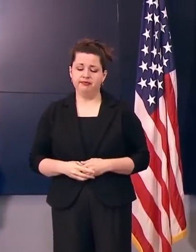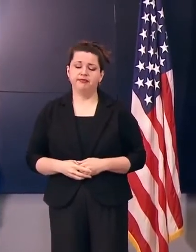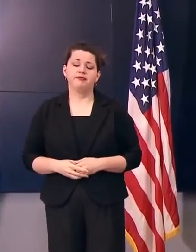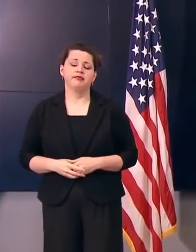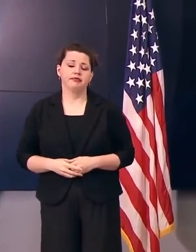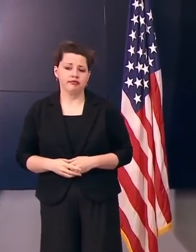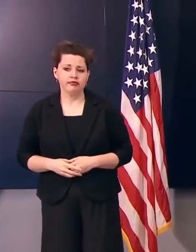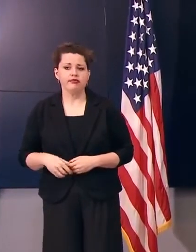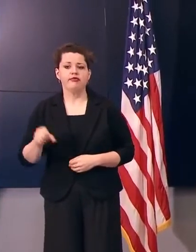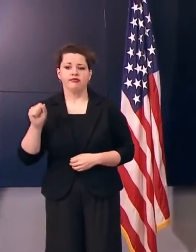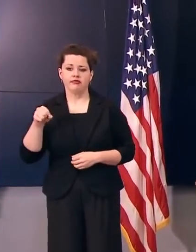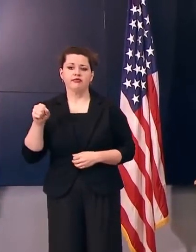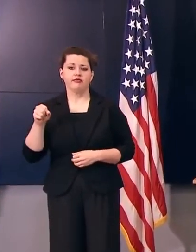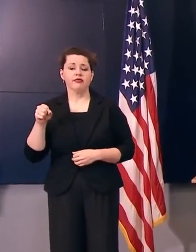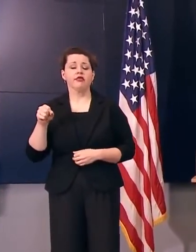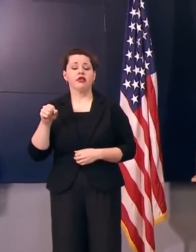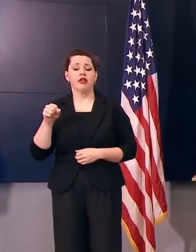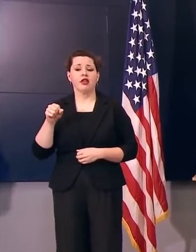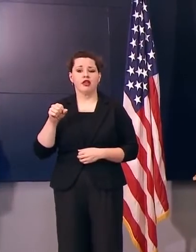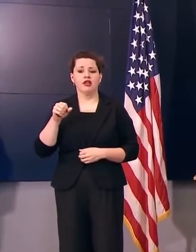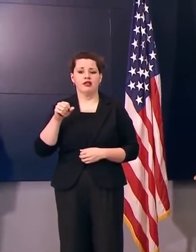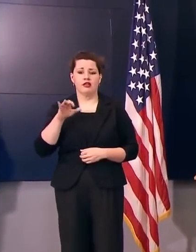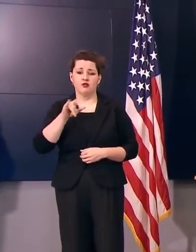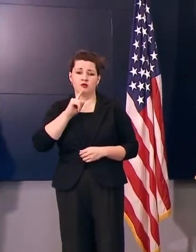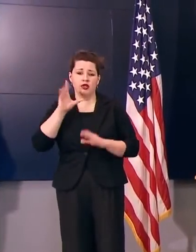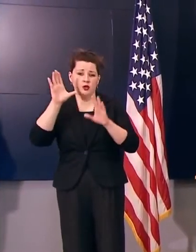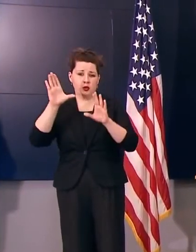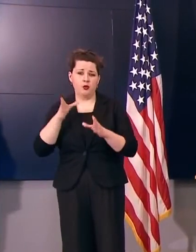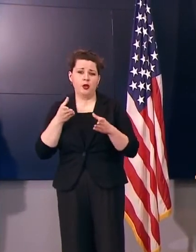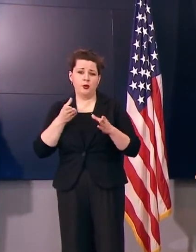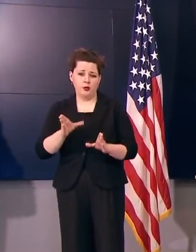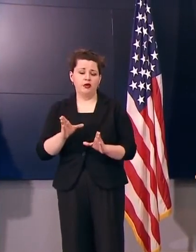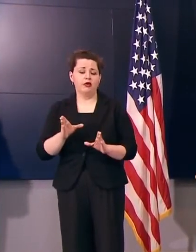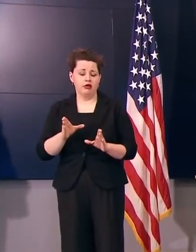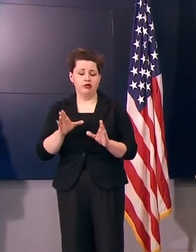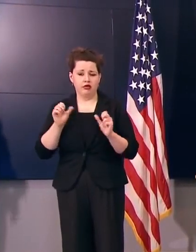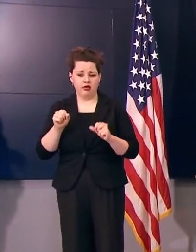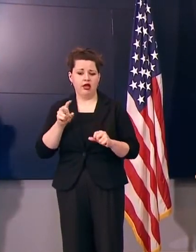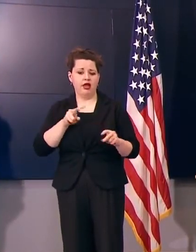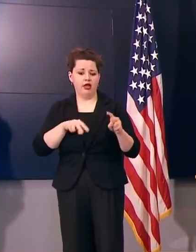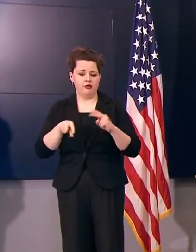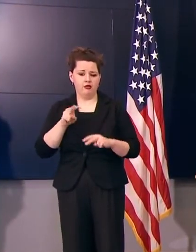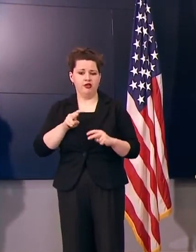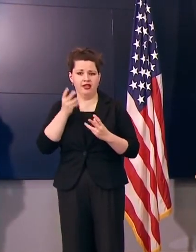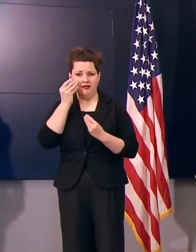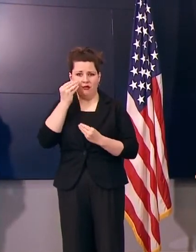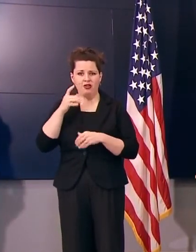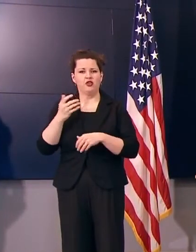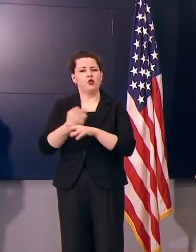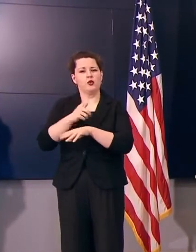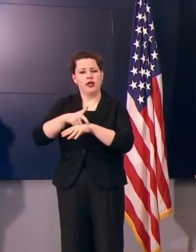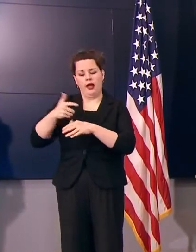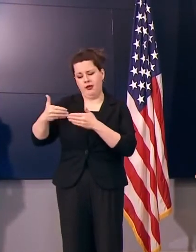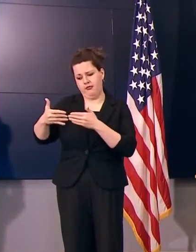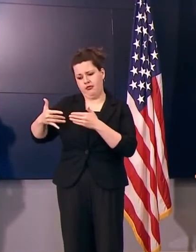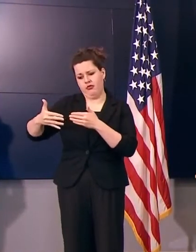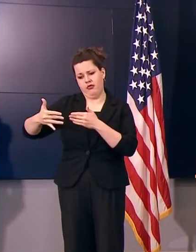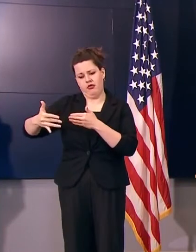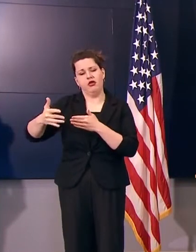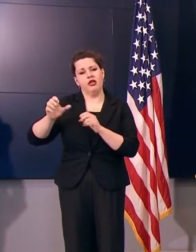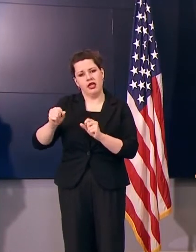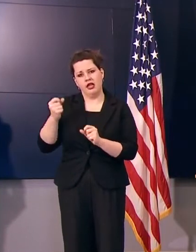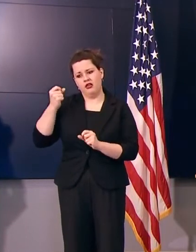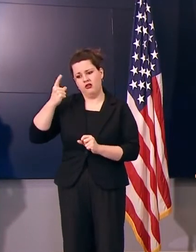Yeah, so I think you're highlighting a couple of great ways that we're able to look at information over time. We're able to understand